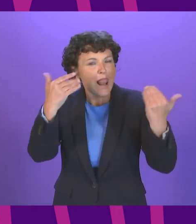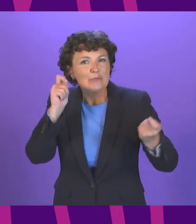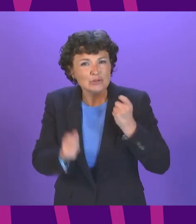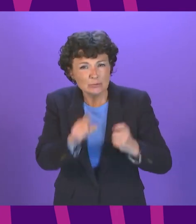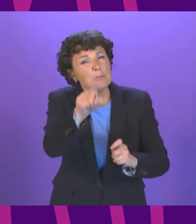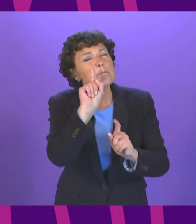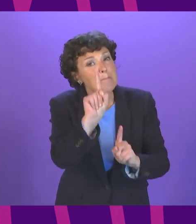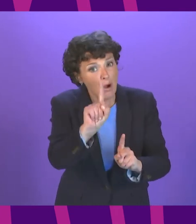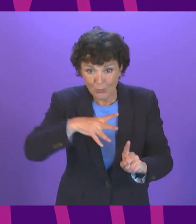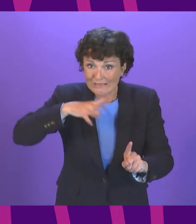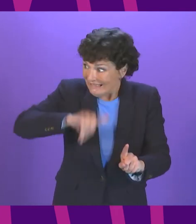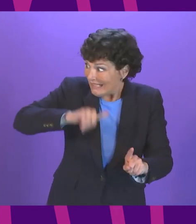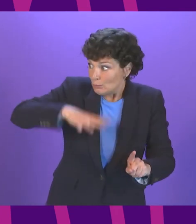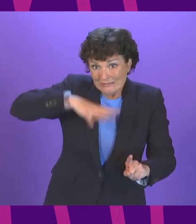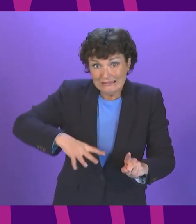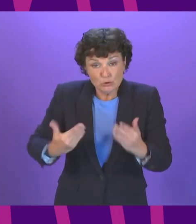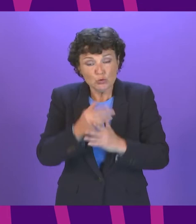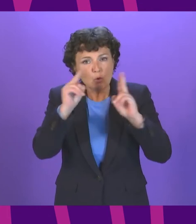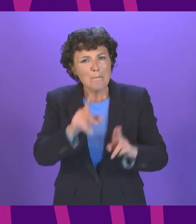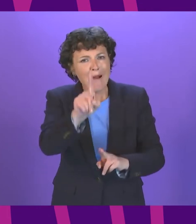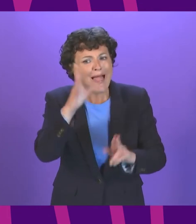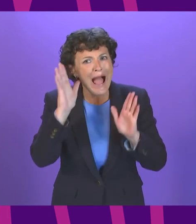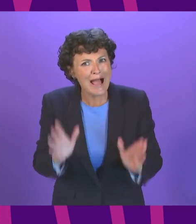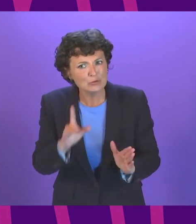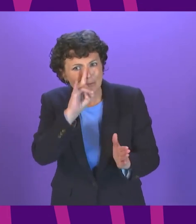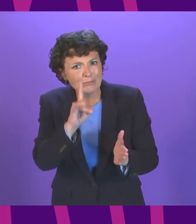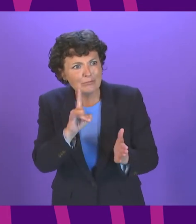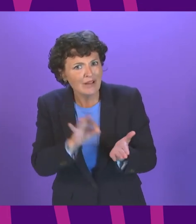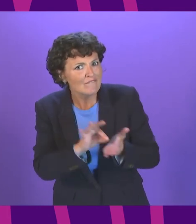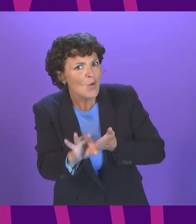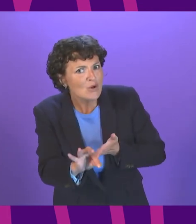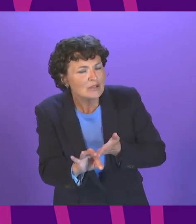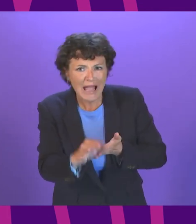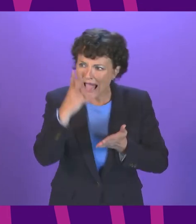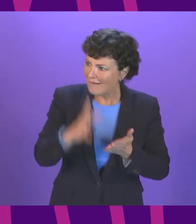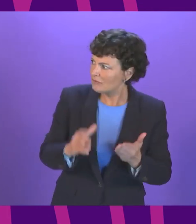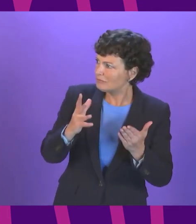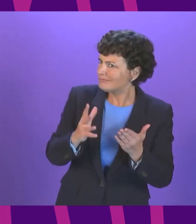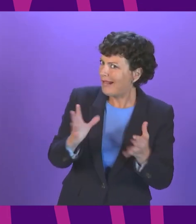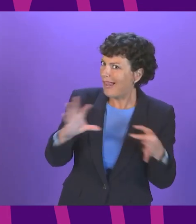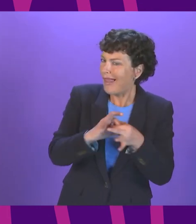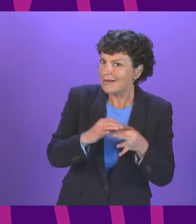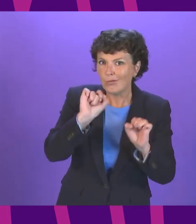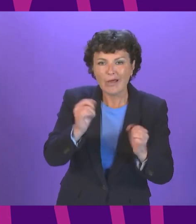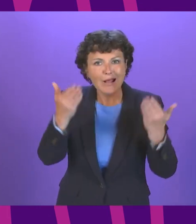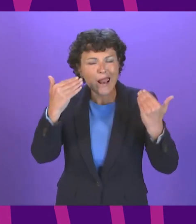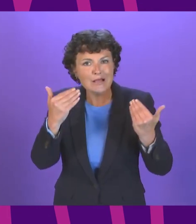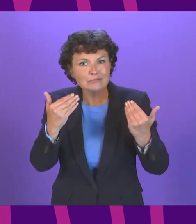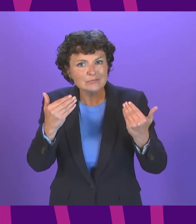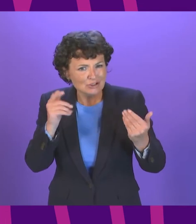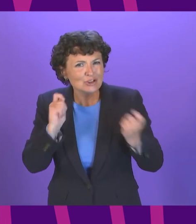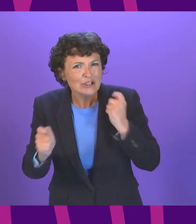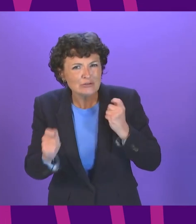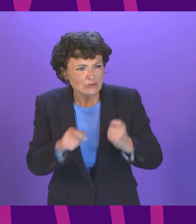need to be affordable and future proof they must form neighbourhoods that are designed for people to safely get around by foot wheel